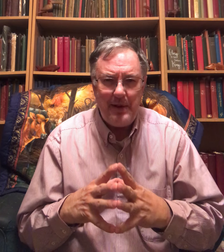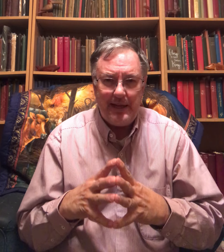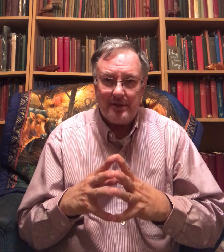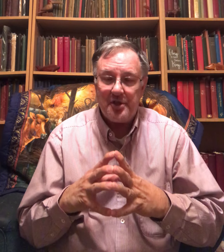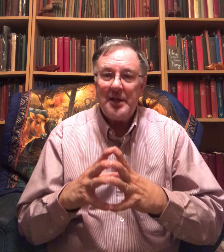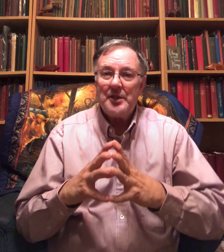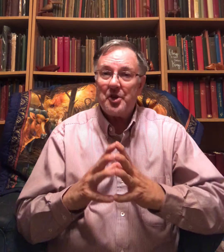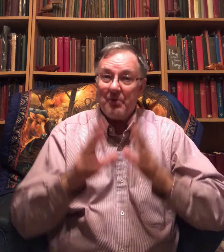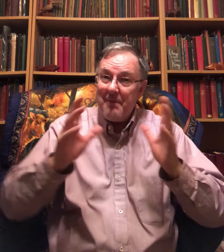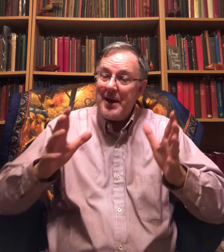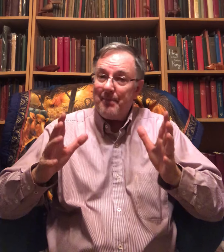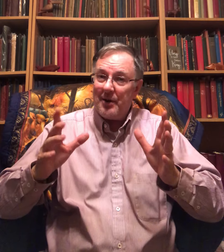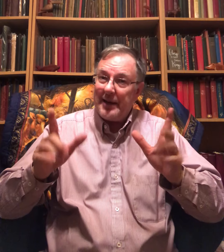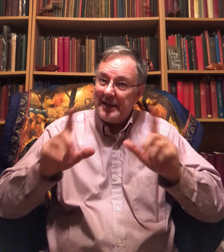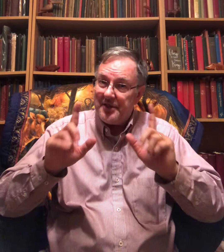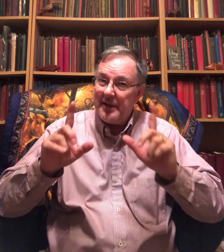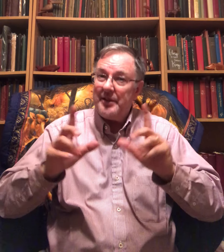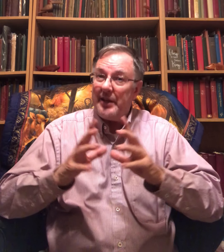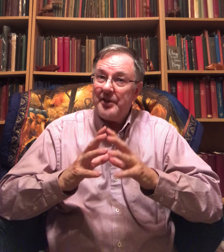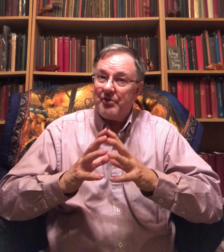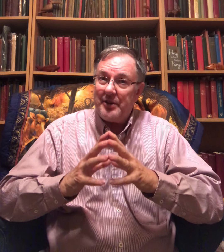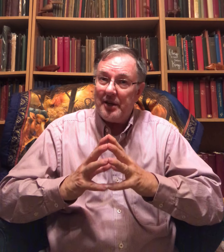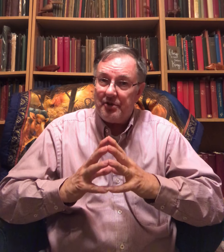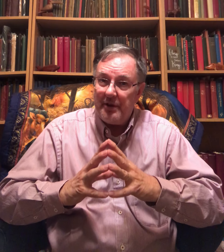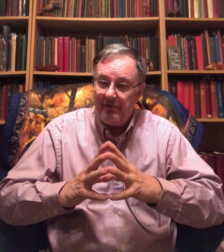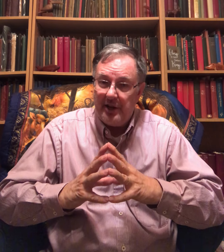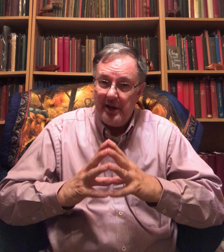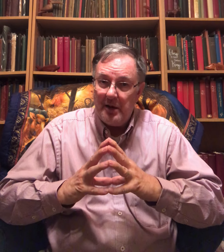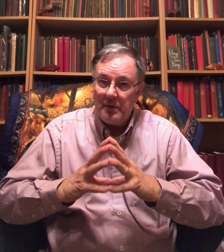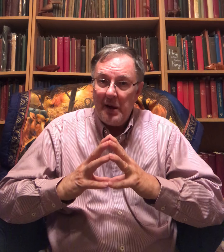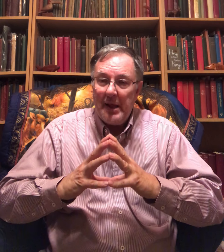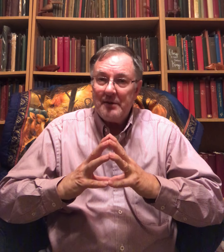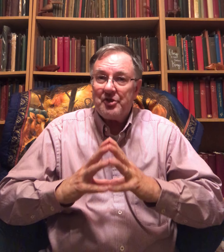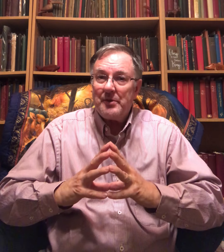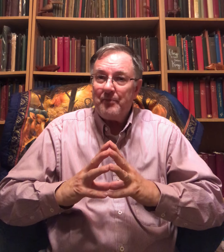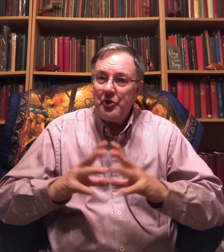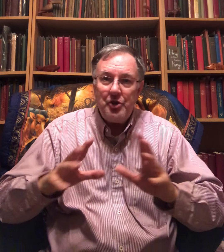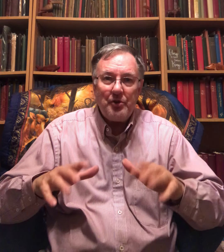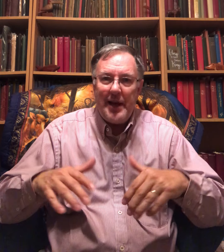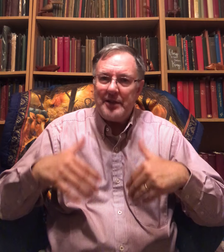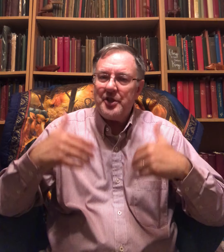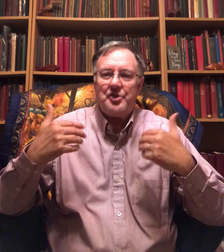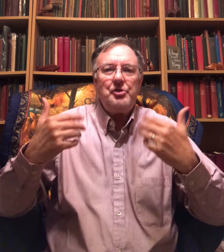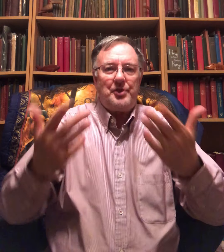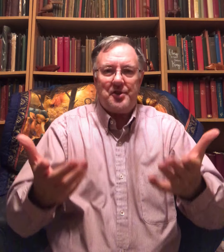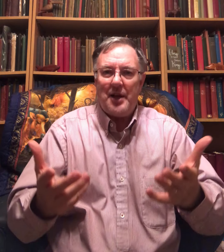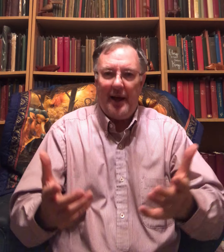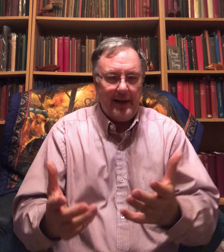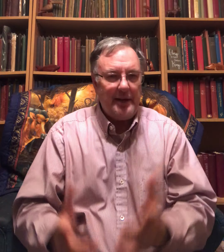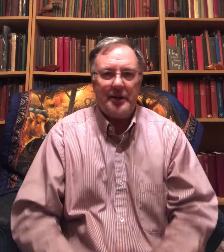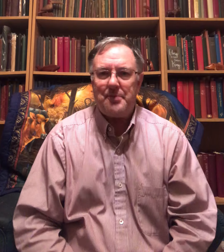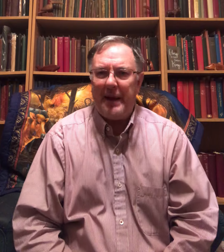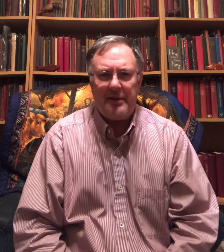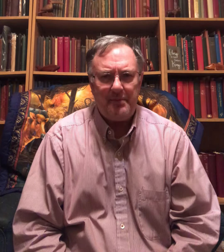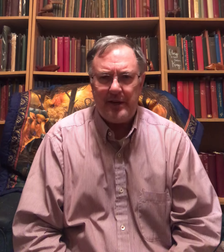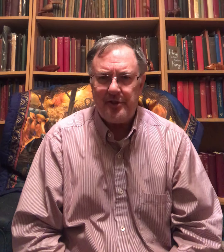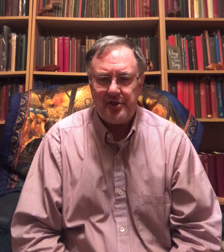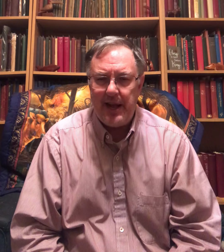means. So remember, like I said in the introductory video, you can't just use a sign and expect them to understand